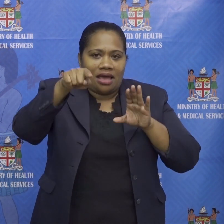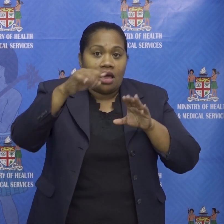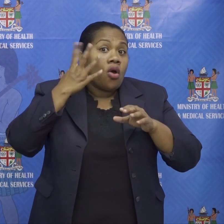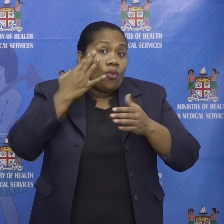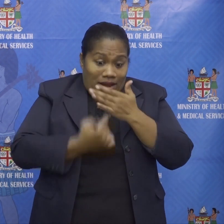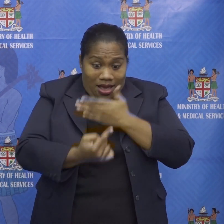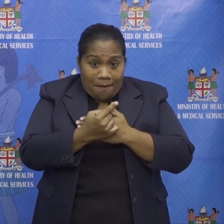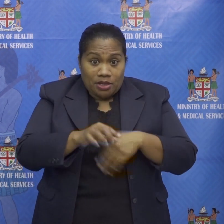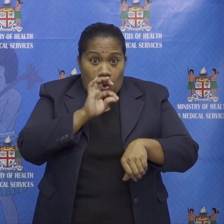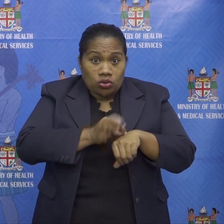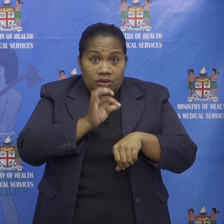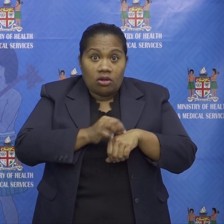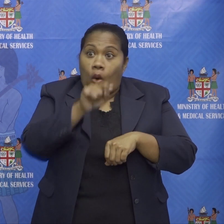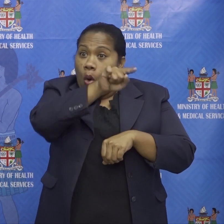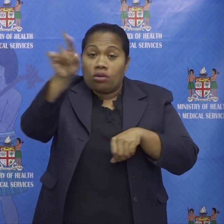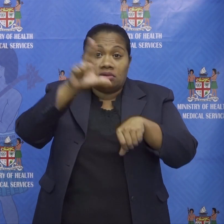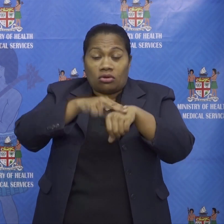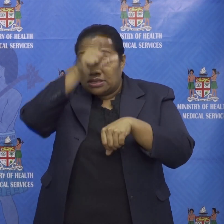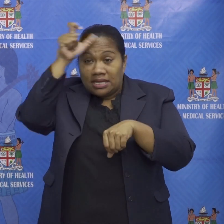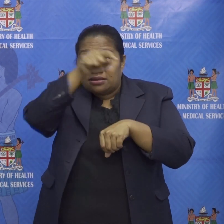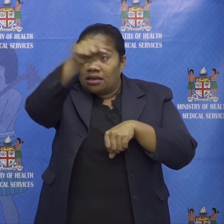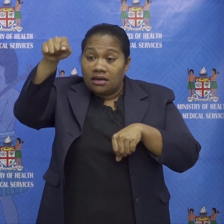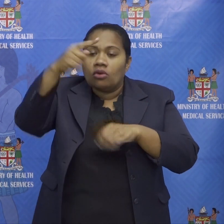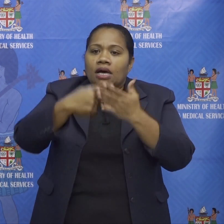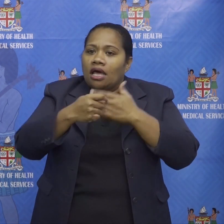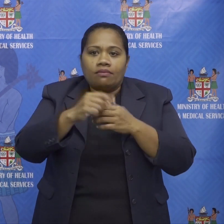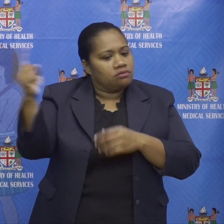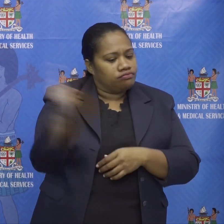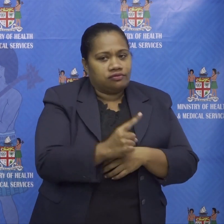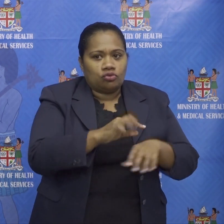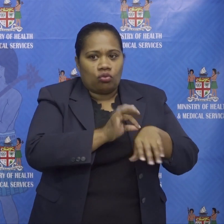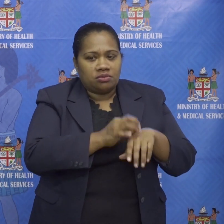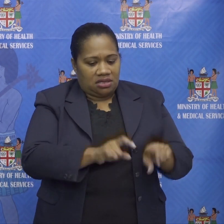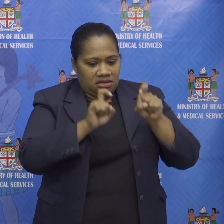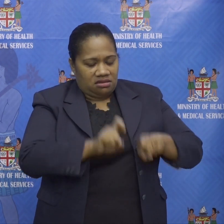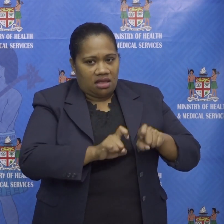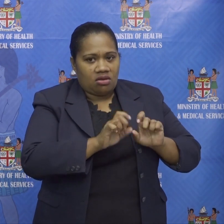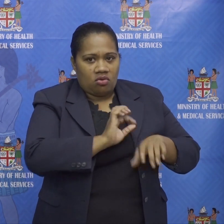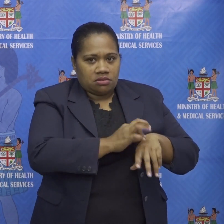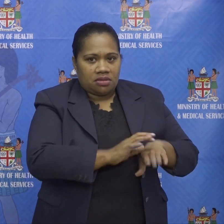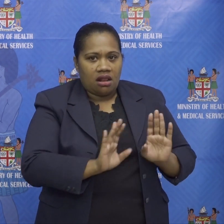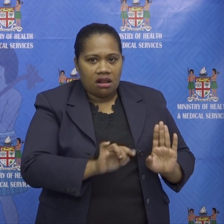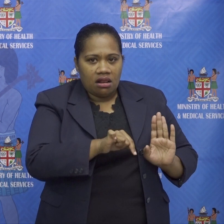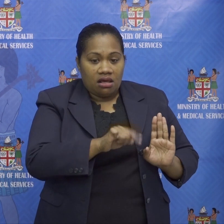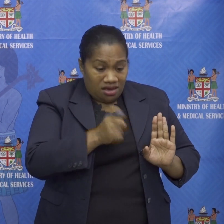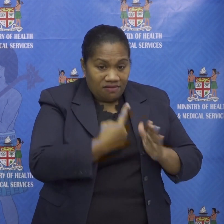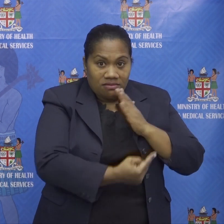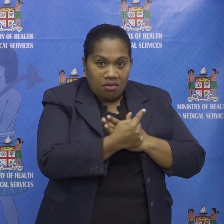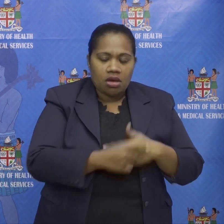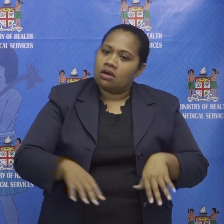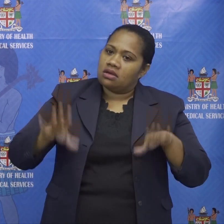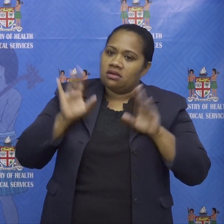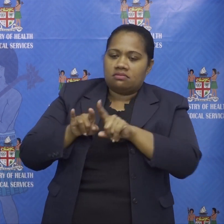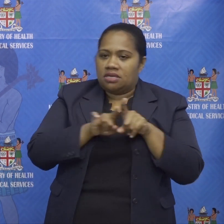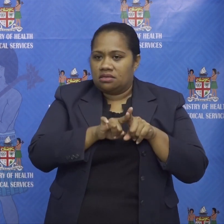happened in so many countries around the world this is why we are asking you please stay home wash your